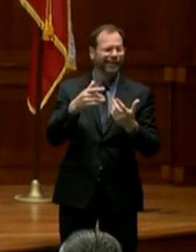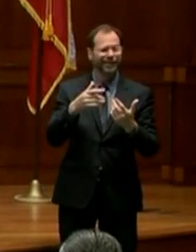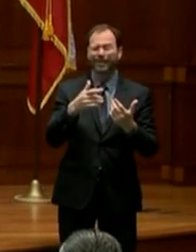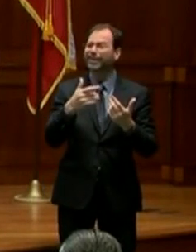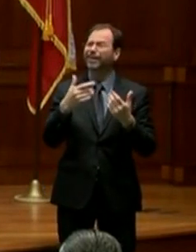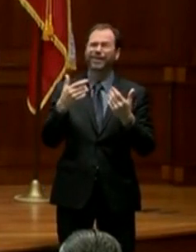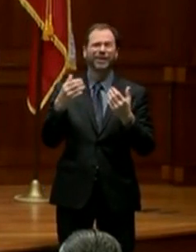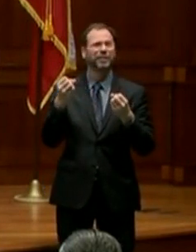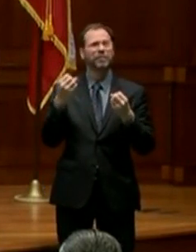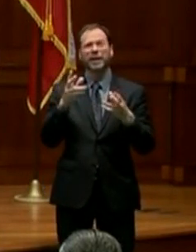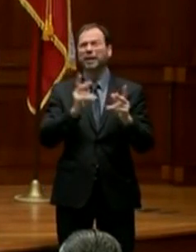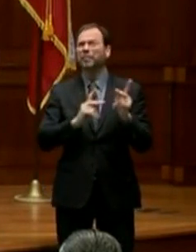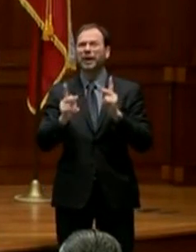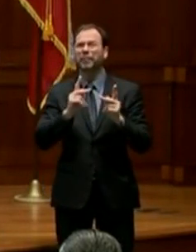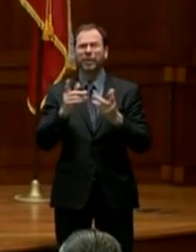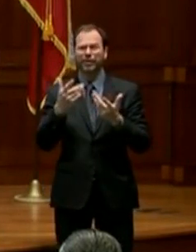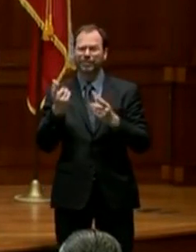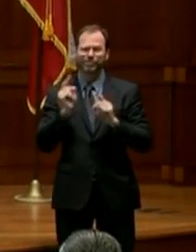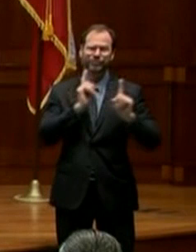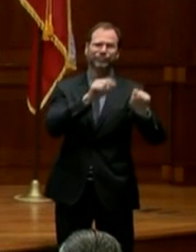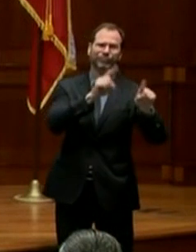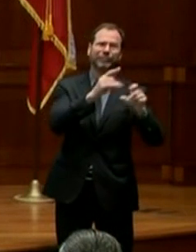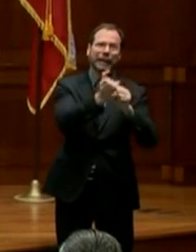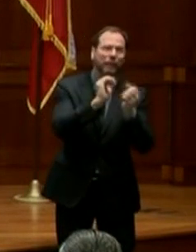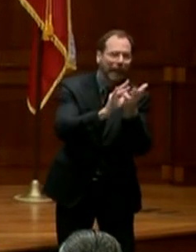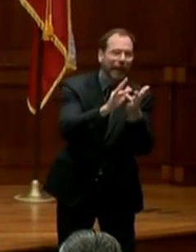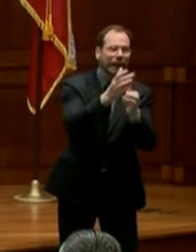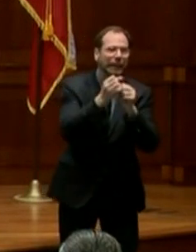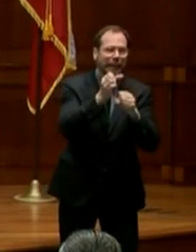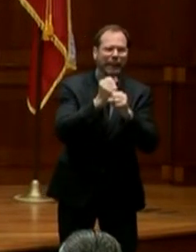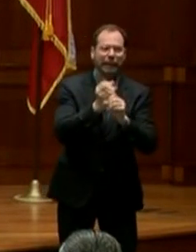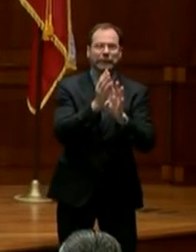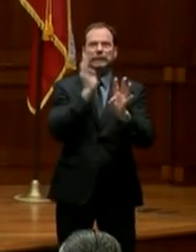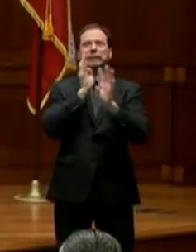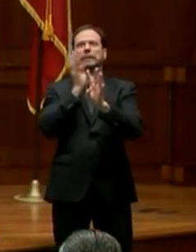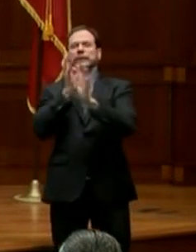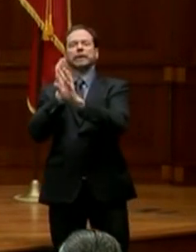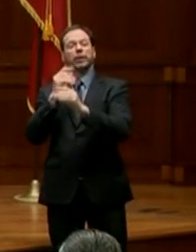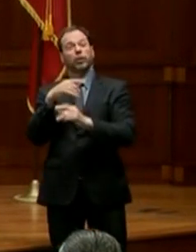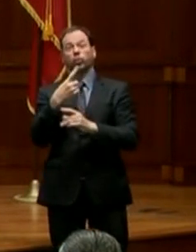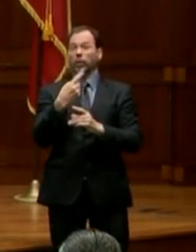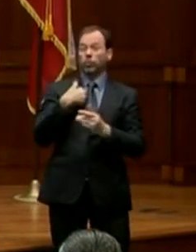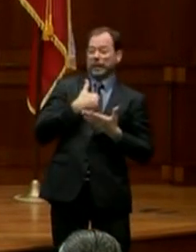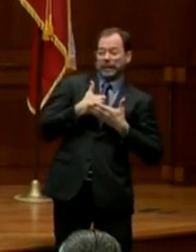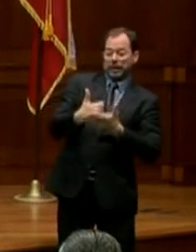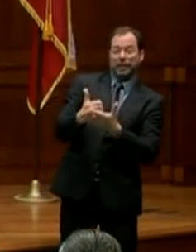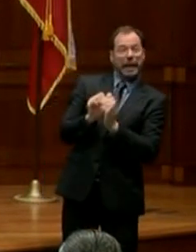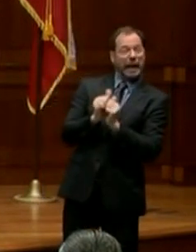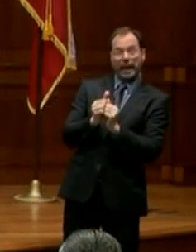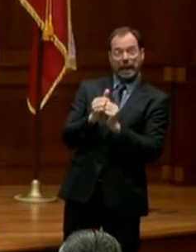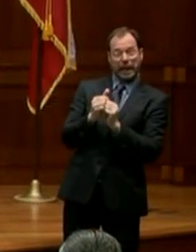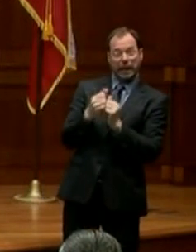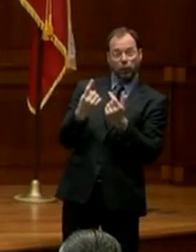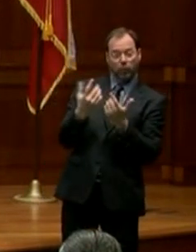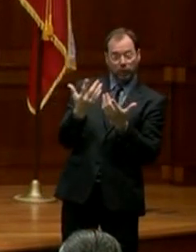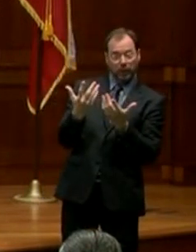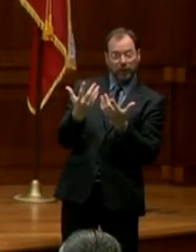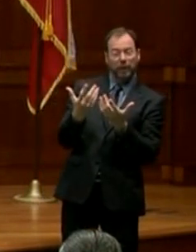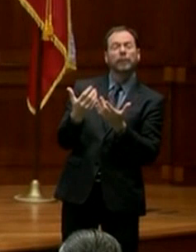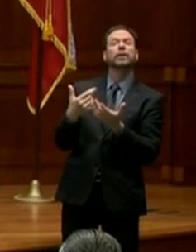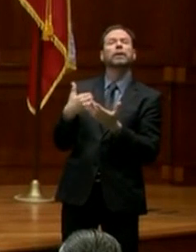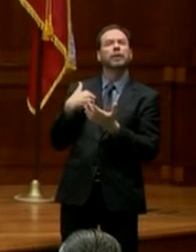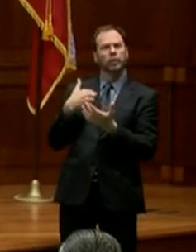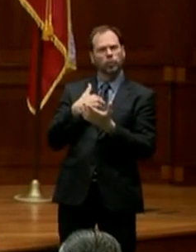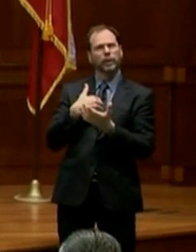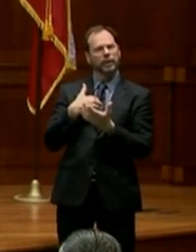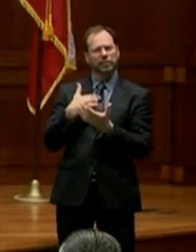inundated with requests for their services. And one way that we were able to assist that is to help pharmacies